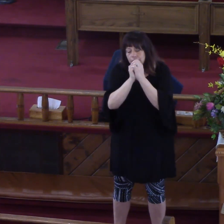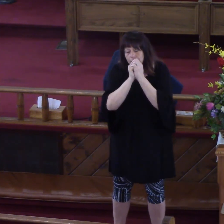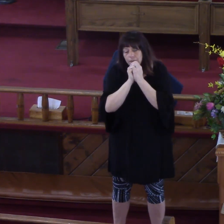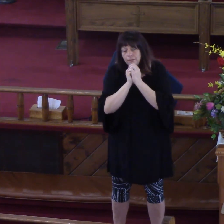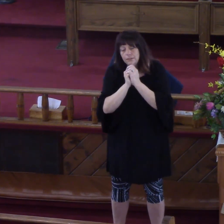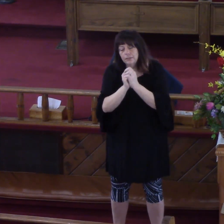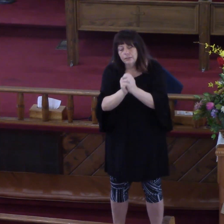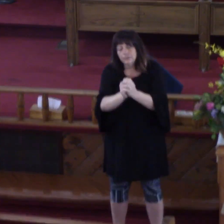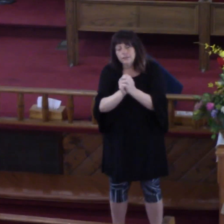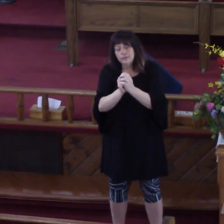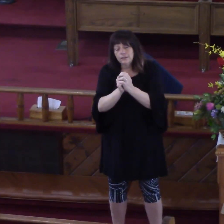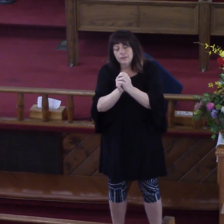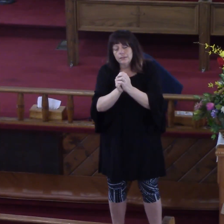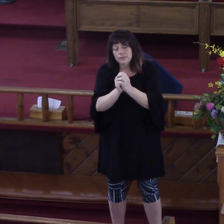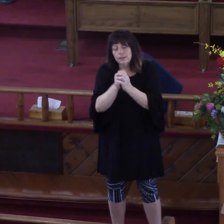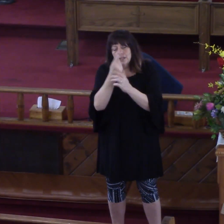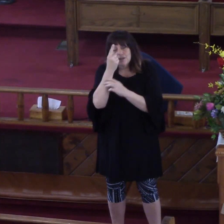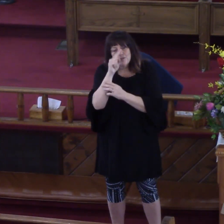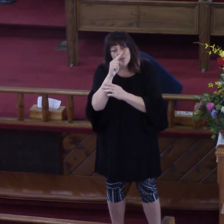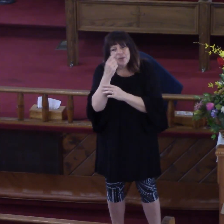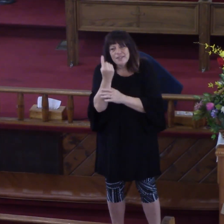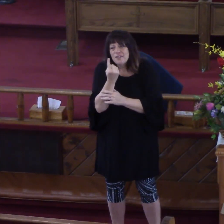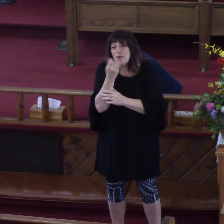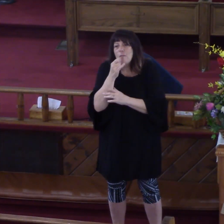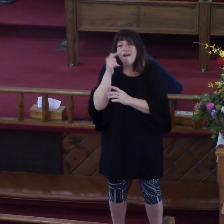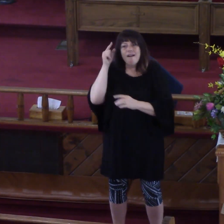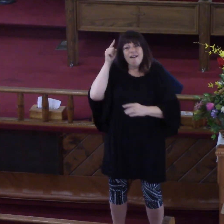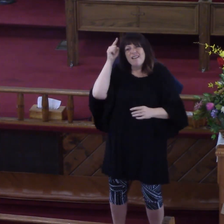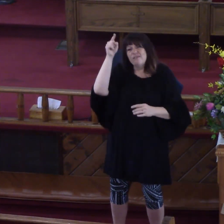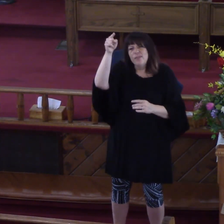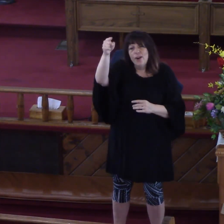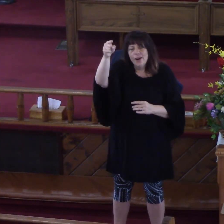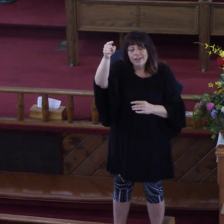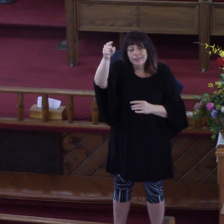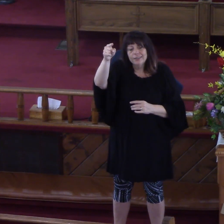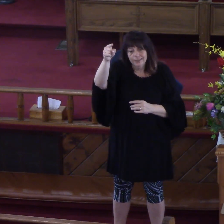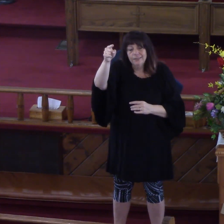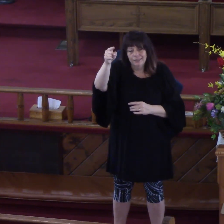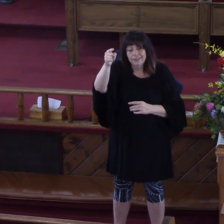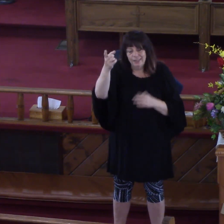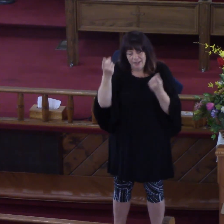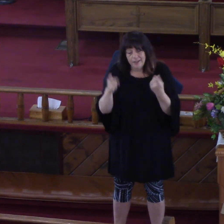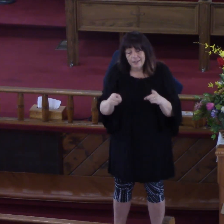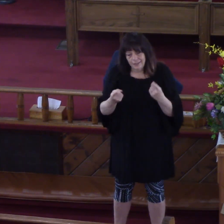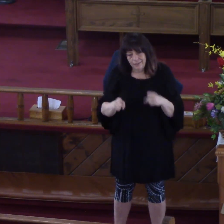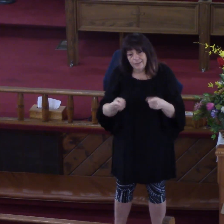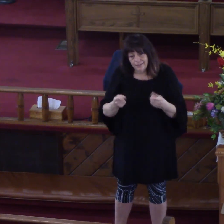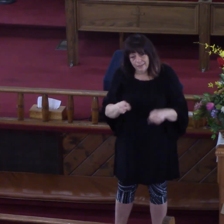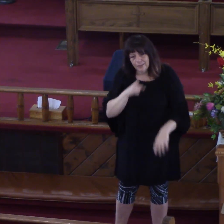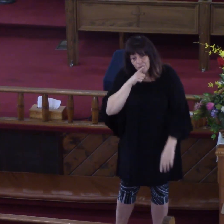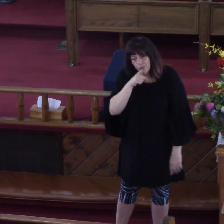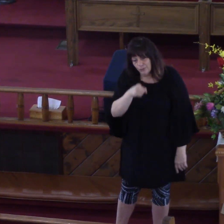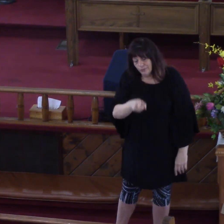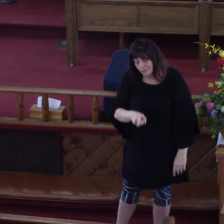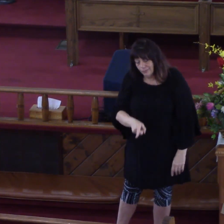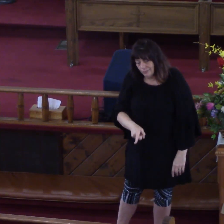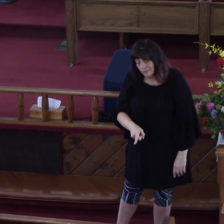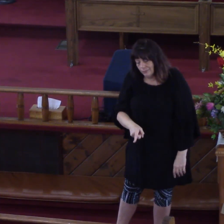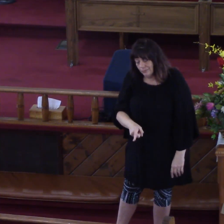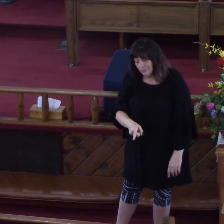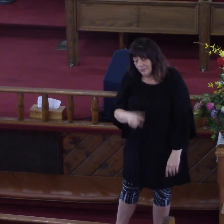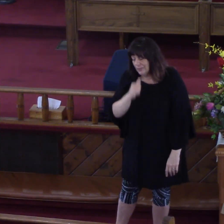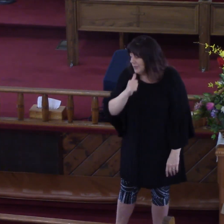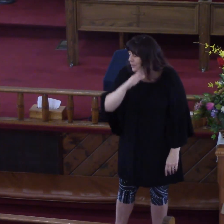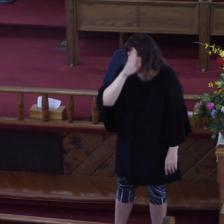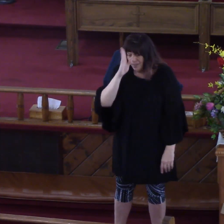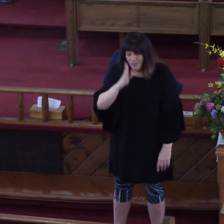can reach as far As God can reach Don't